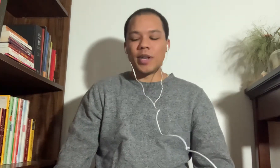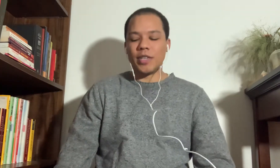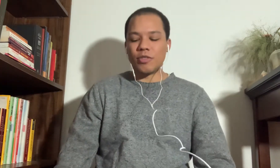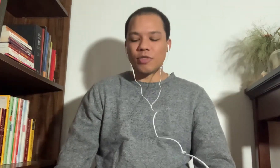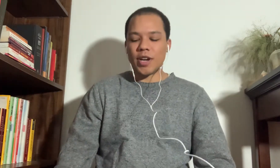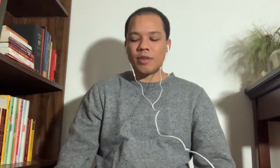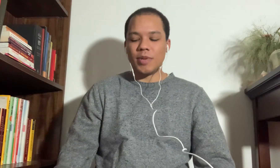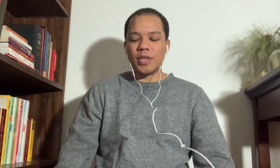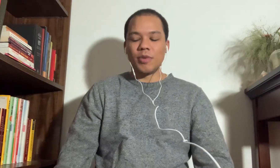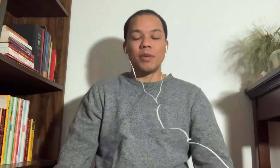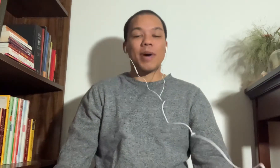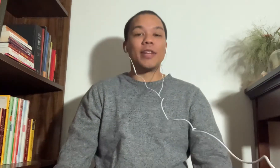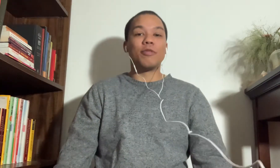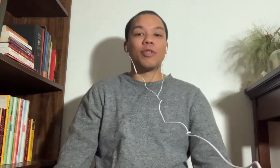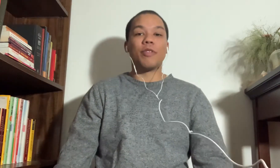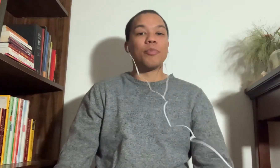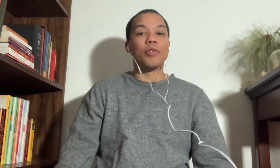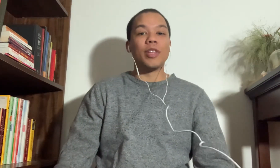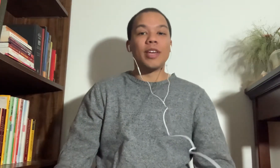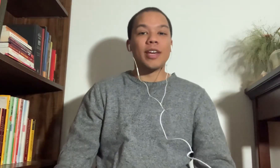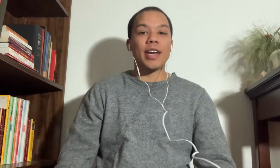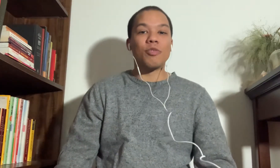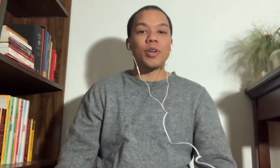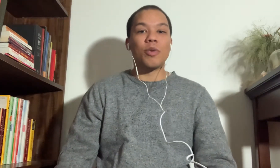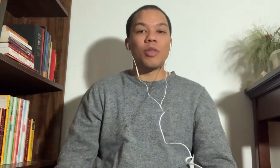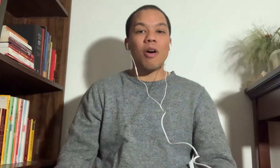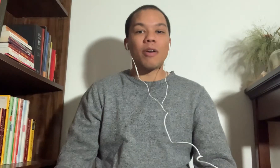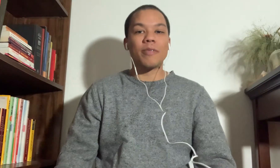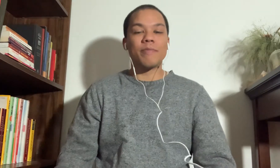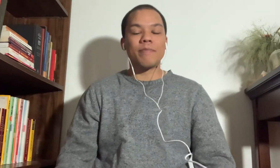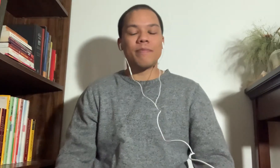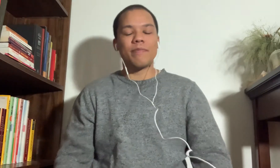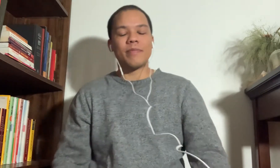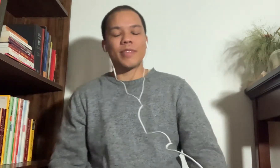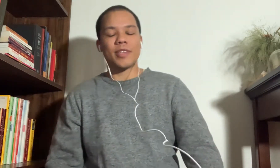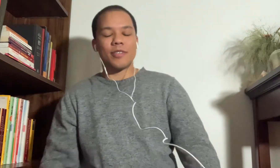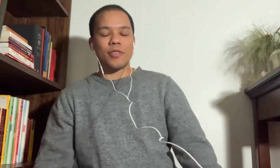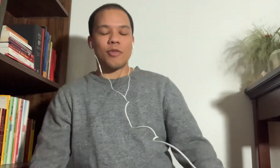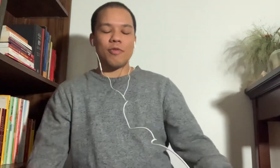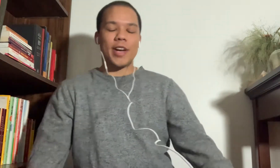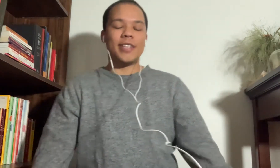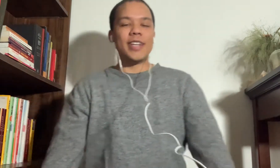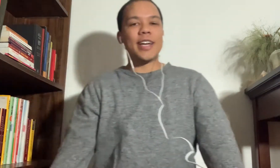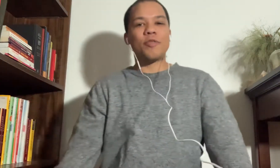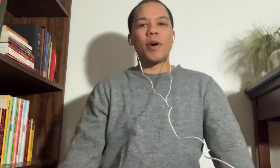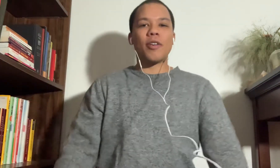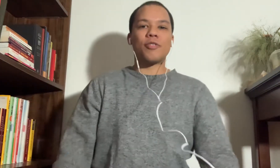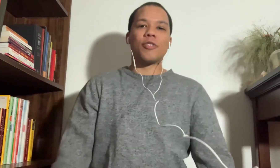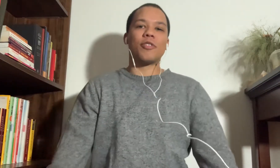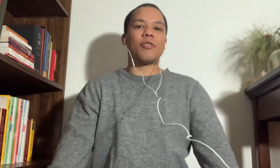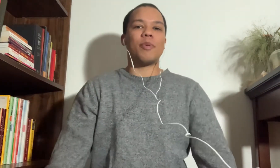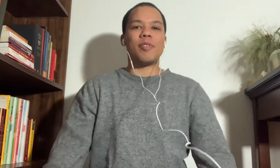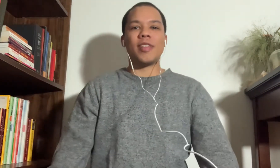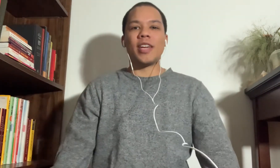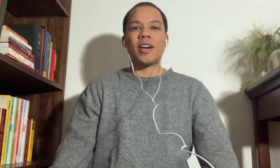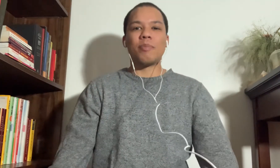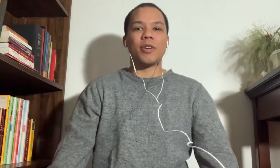to try to be really mindful of their breathing as we go along. So find a nice posture, maybe sitting up on a